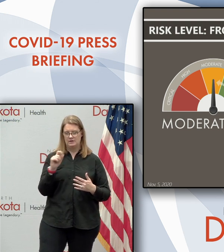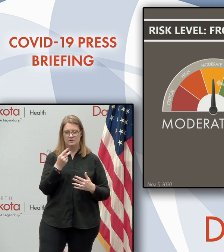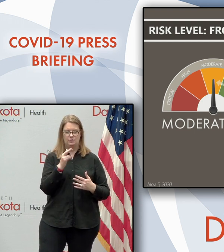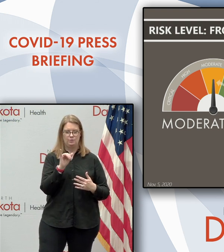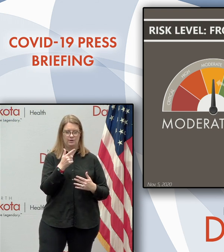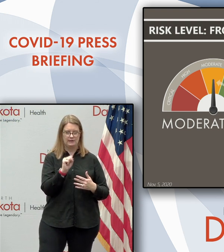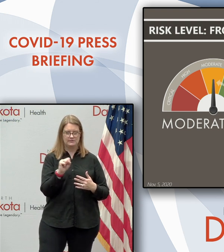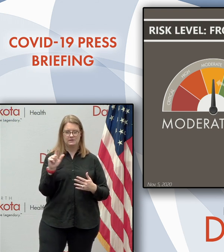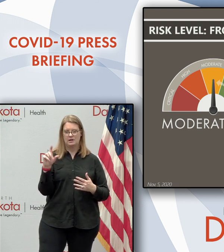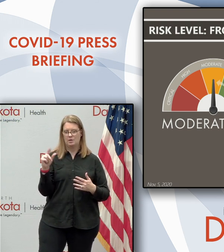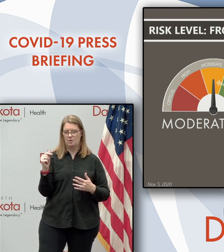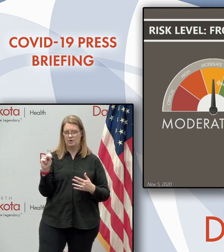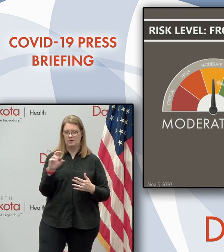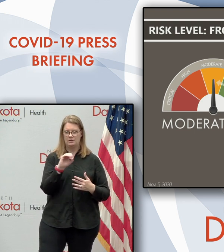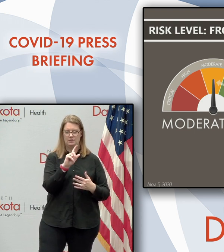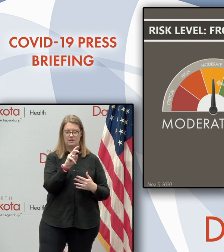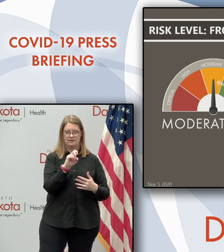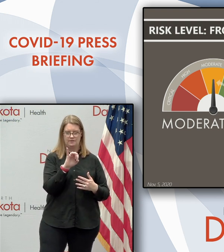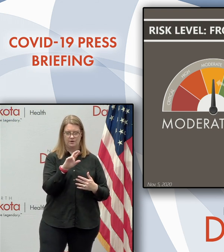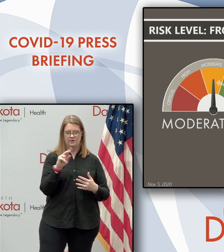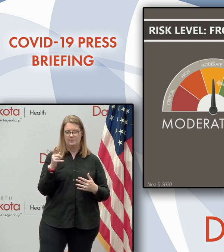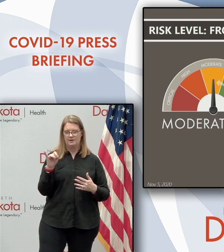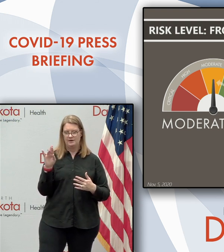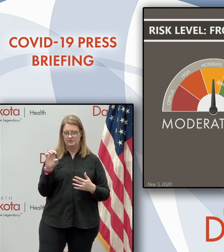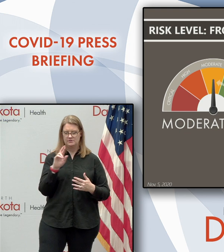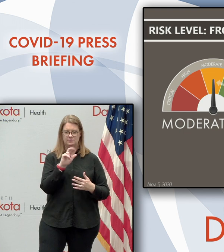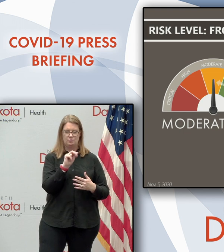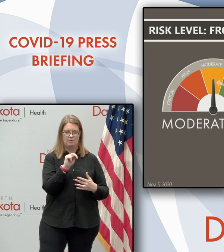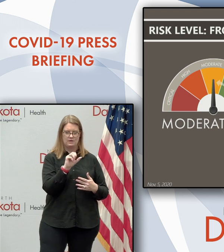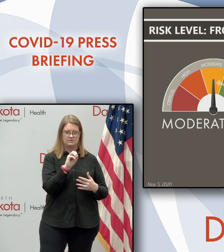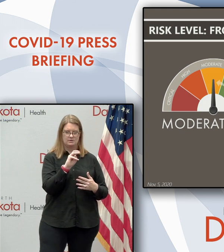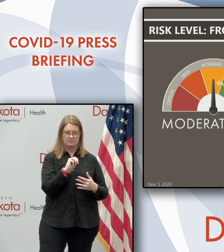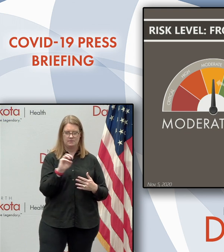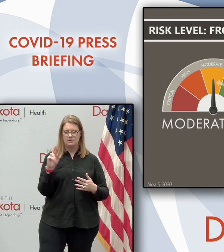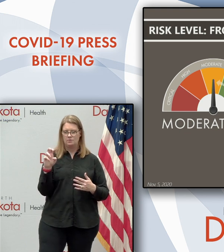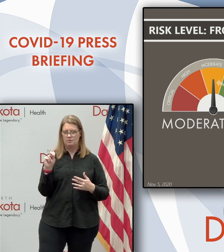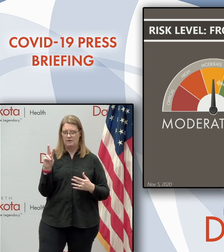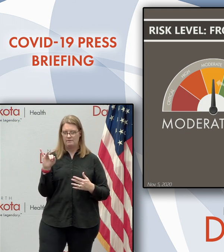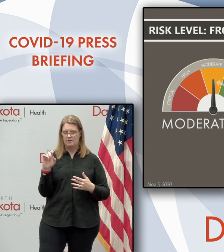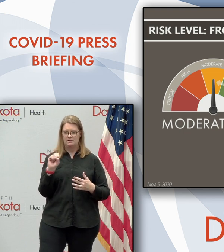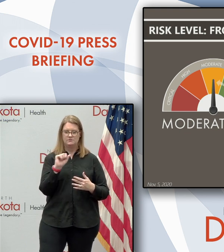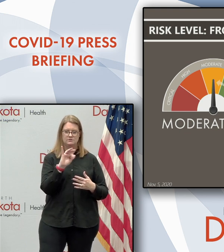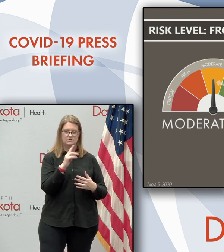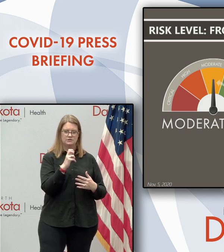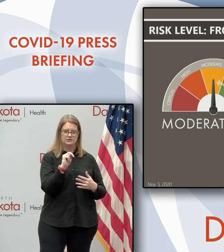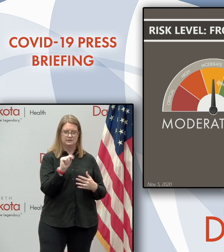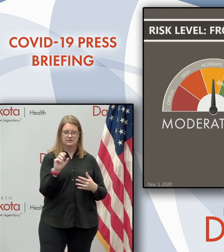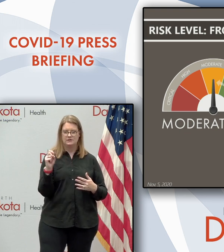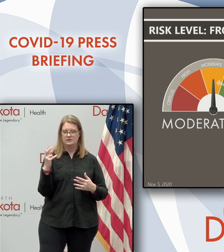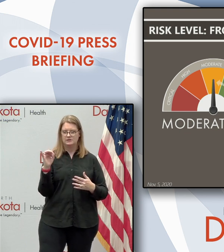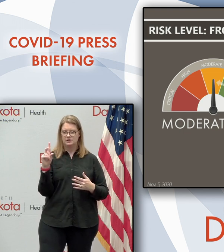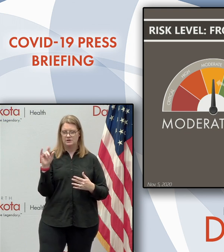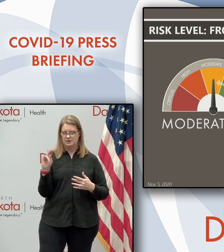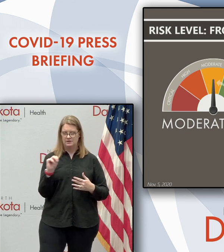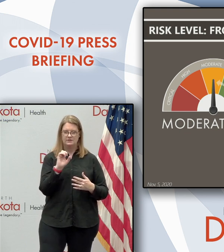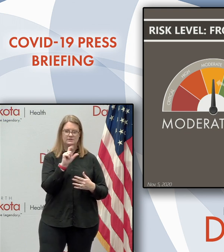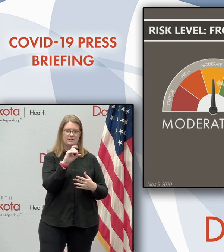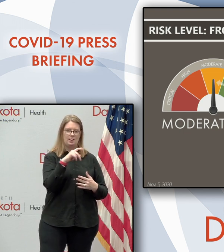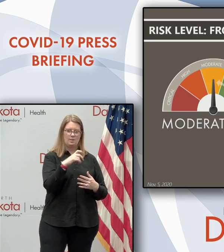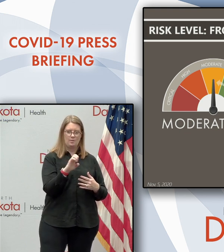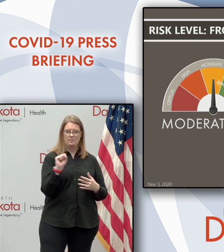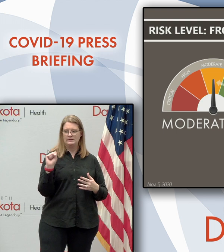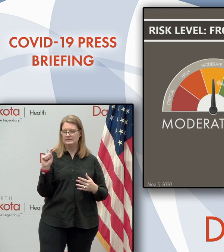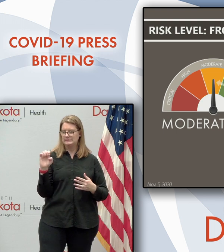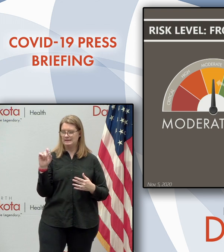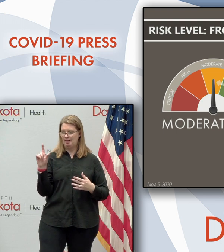Griggs, Logan, Oliver, Pierce, Ransom, Renville, Sargent, Sheridan, Slope, and Steel. And